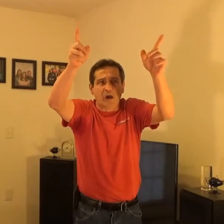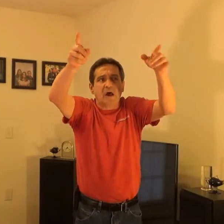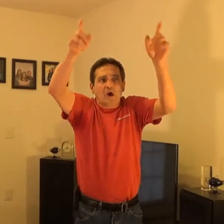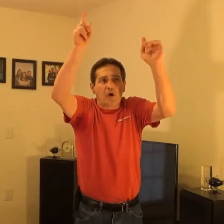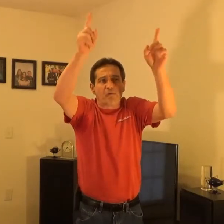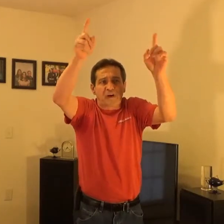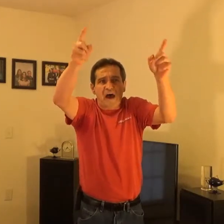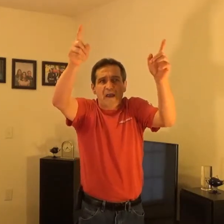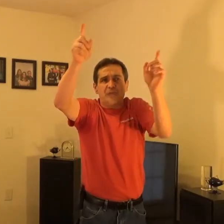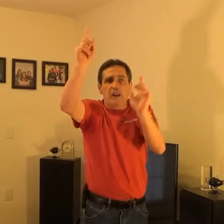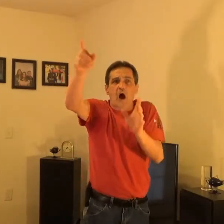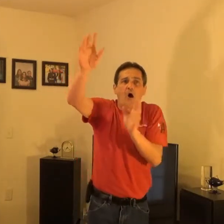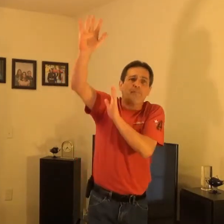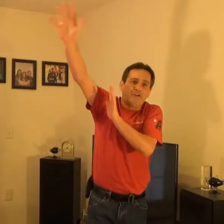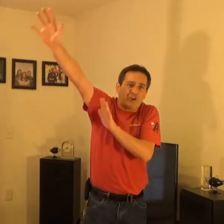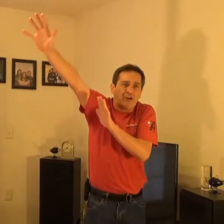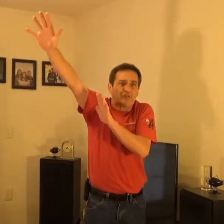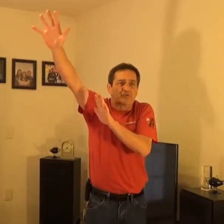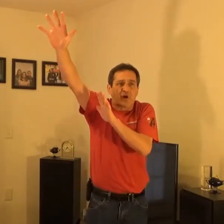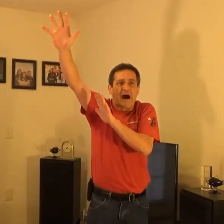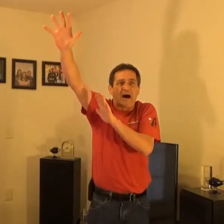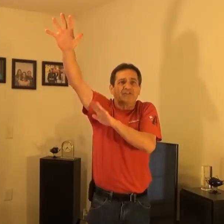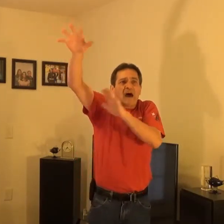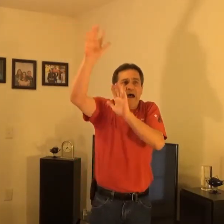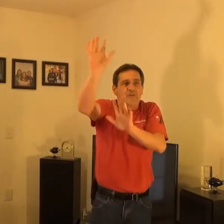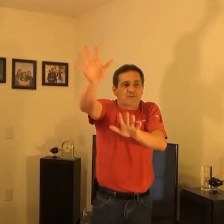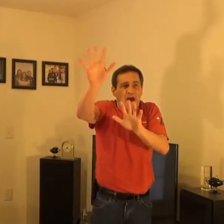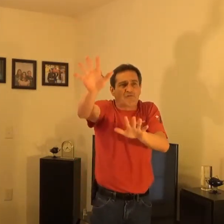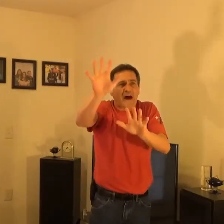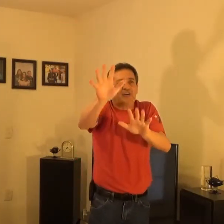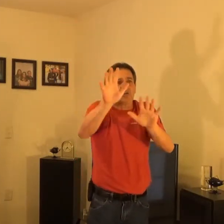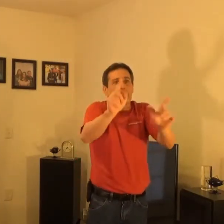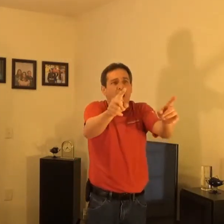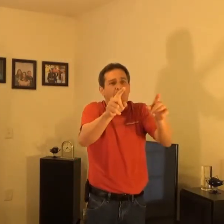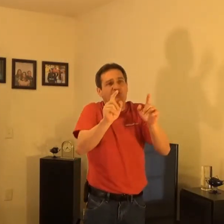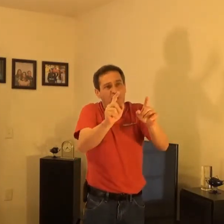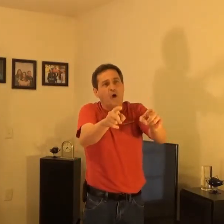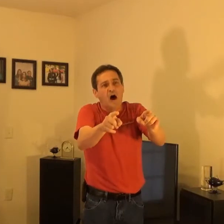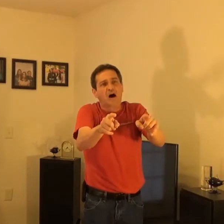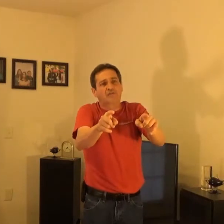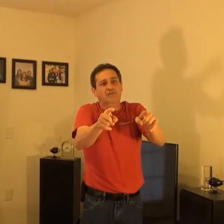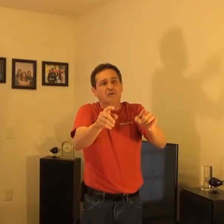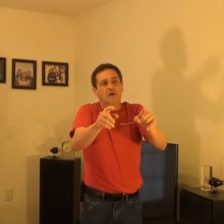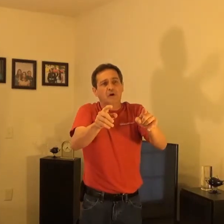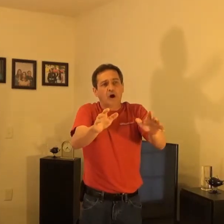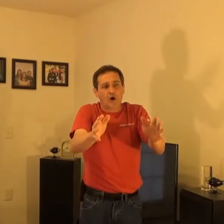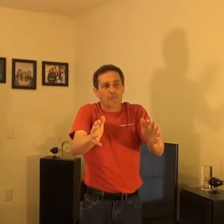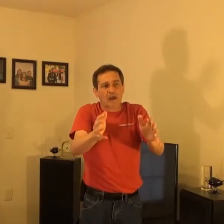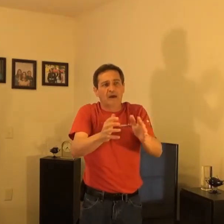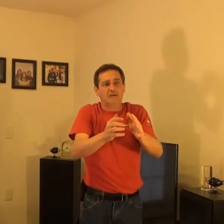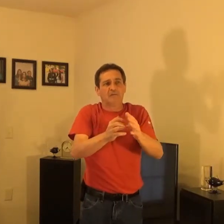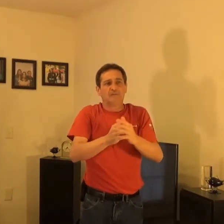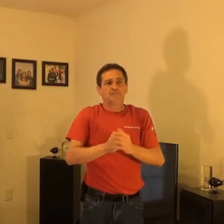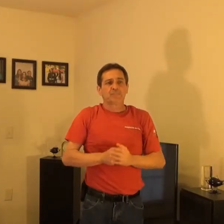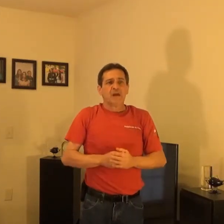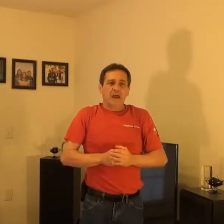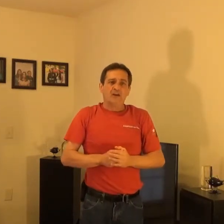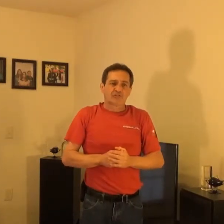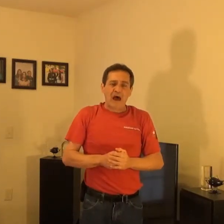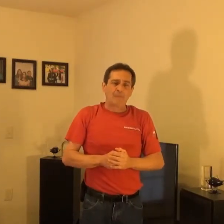your faith and hope in Jesus Christ and the salvation promised to us who believe. It is time